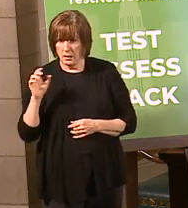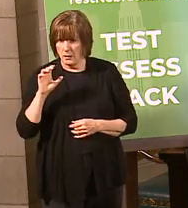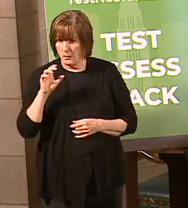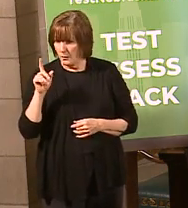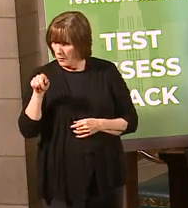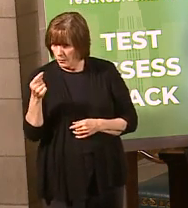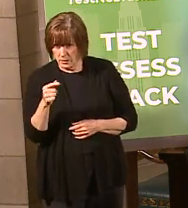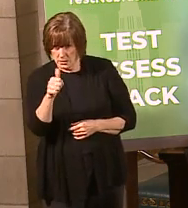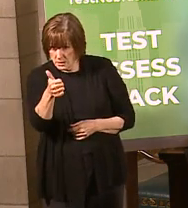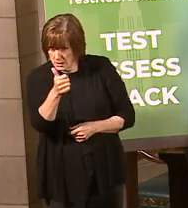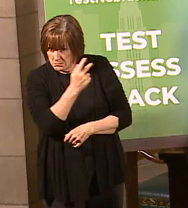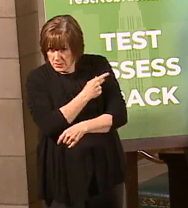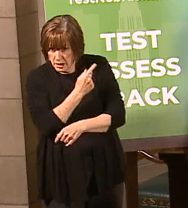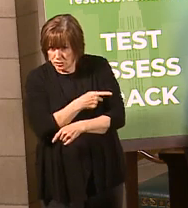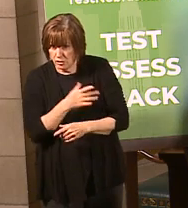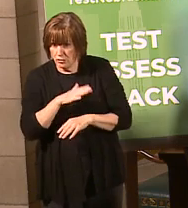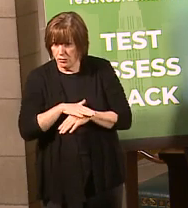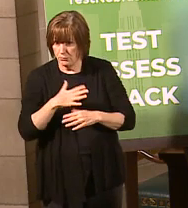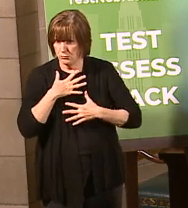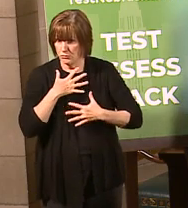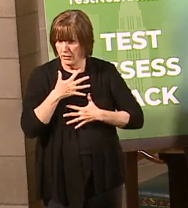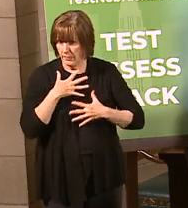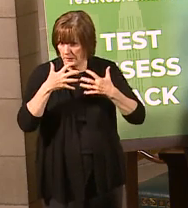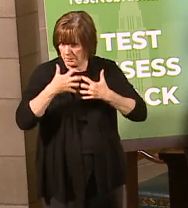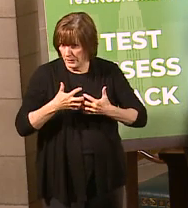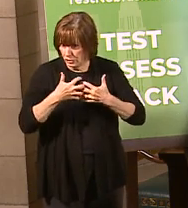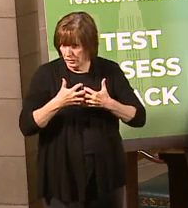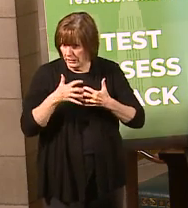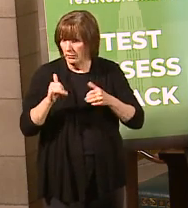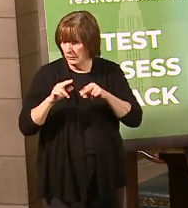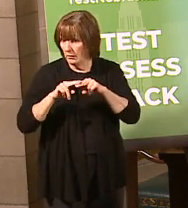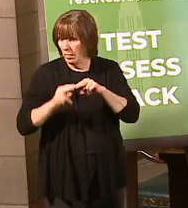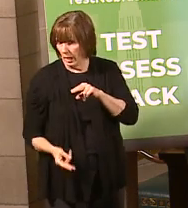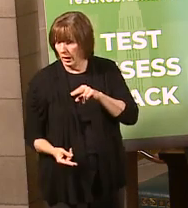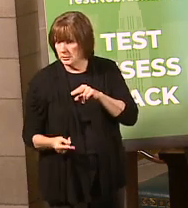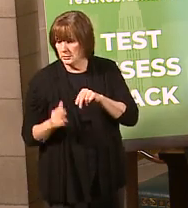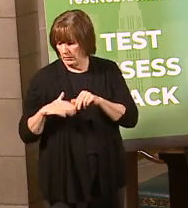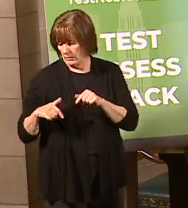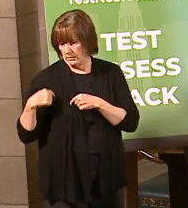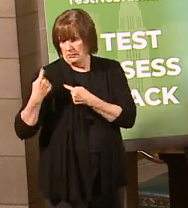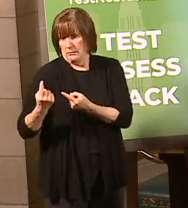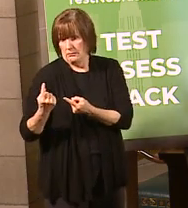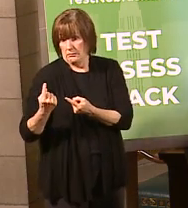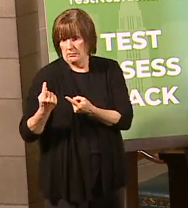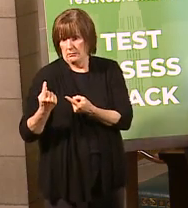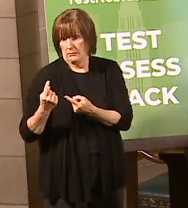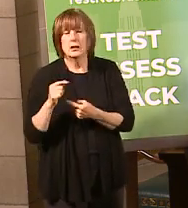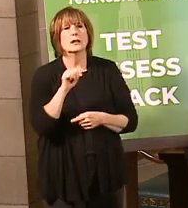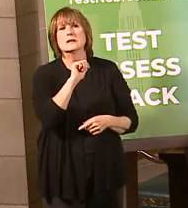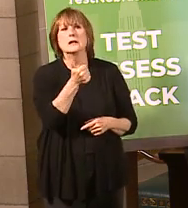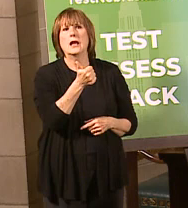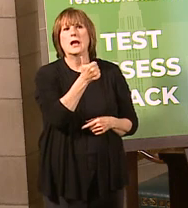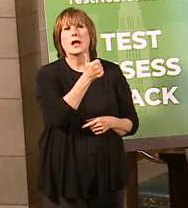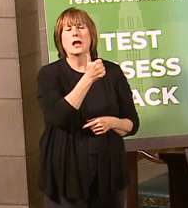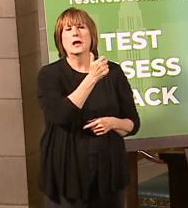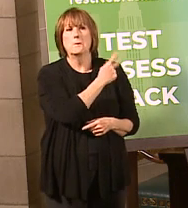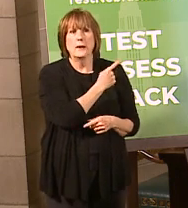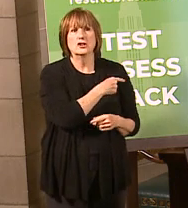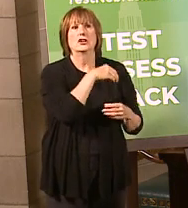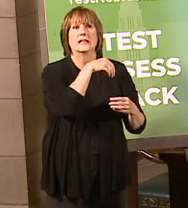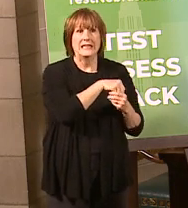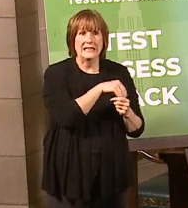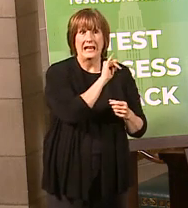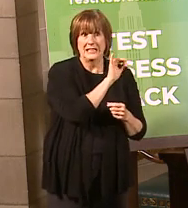Francis only has 10 patients on ventilators, which is down from where they were for the past couple of weeks. I'm sorry, 10 patients in the ICU and seven on